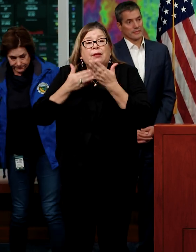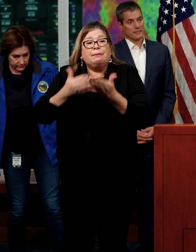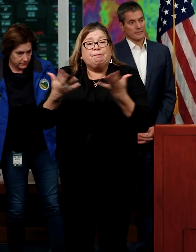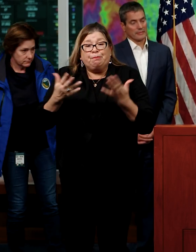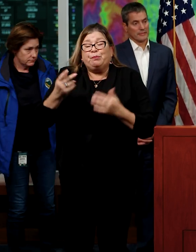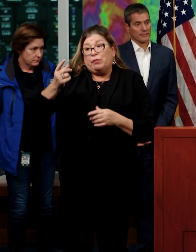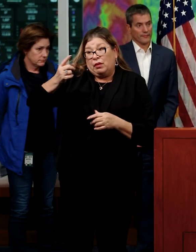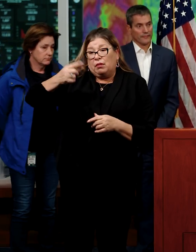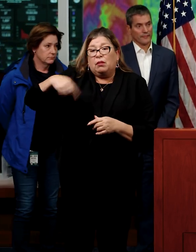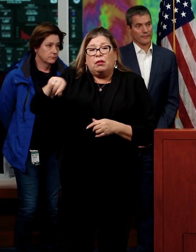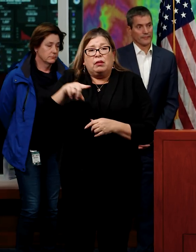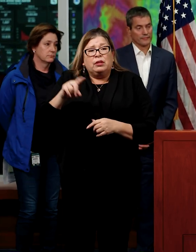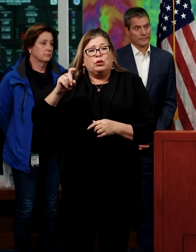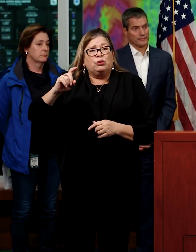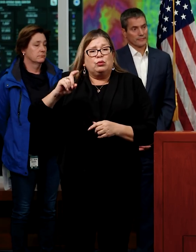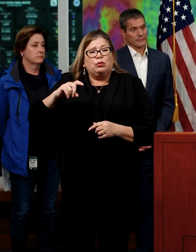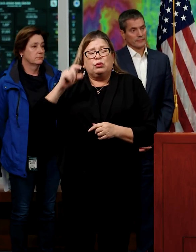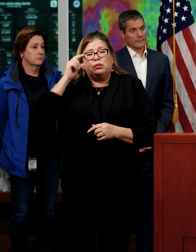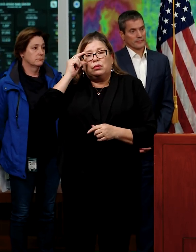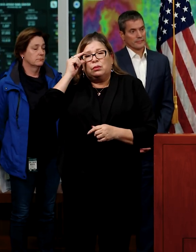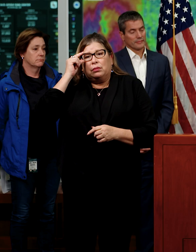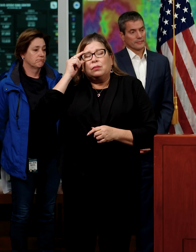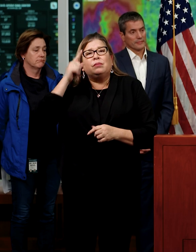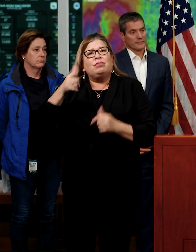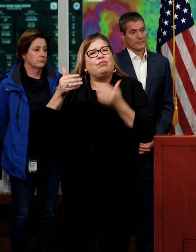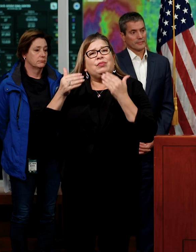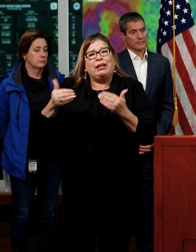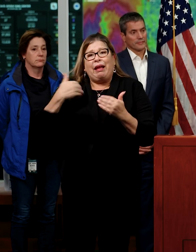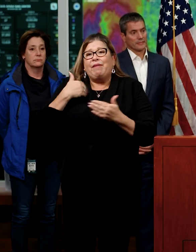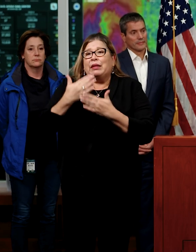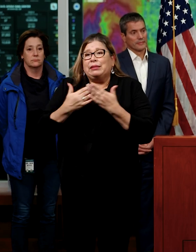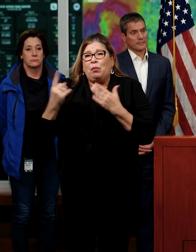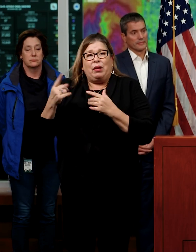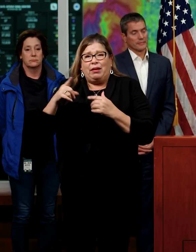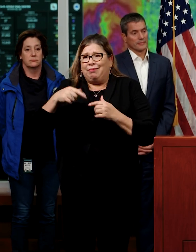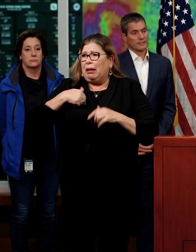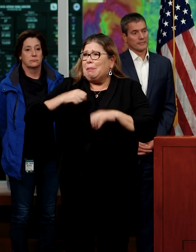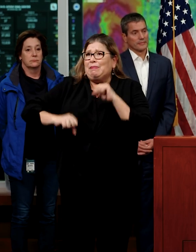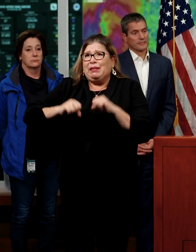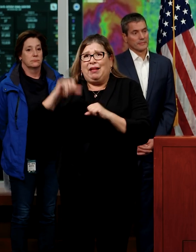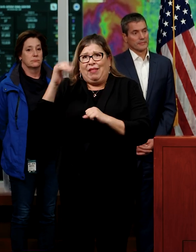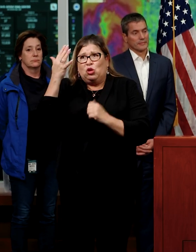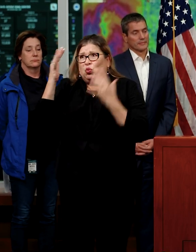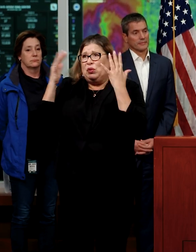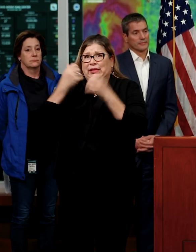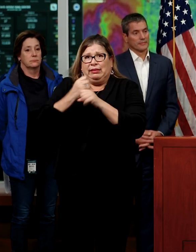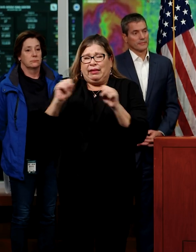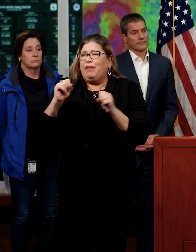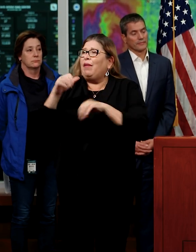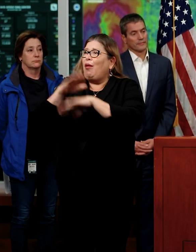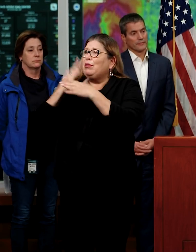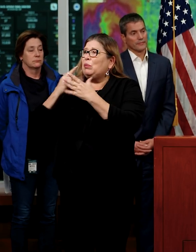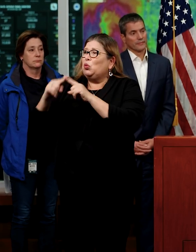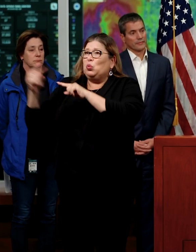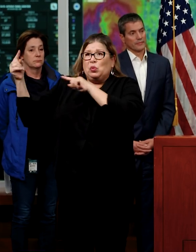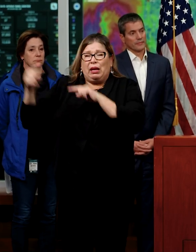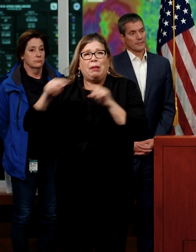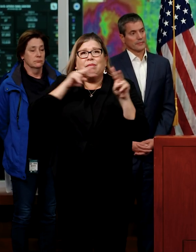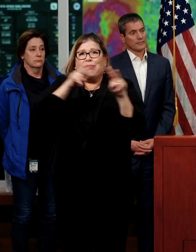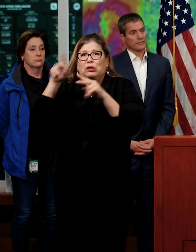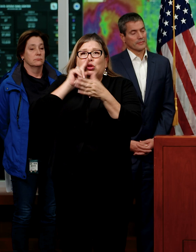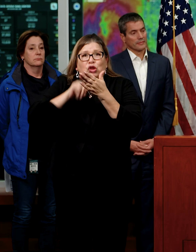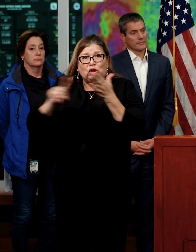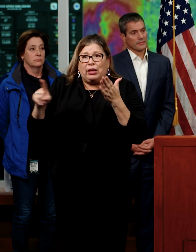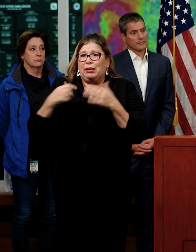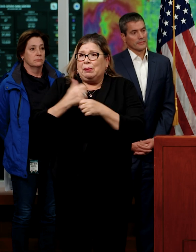have someone come out and check their trees to see if they are viable to